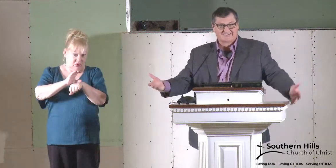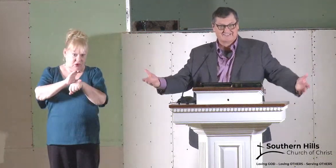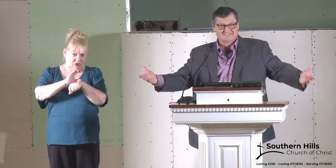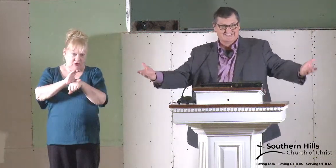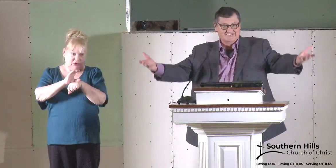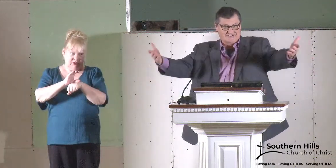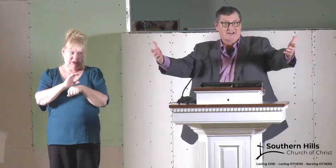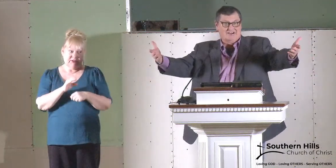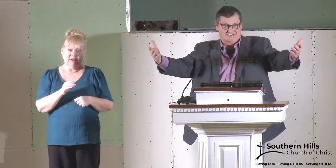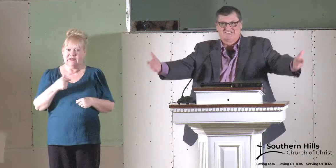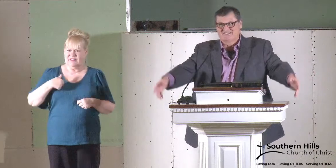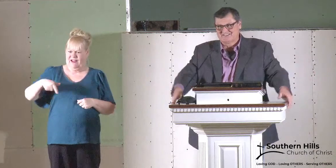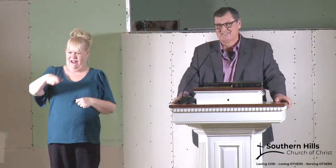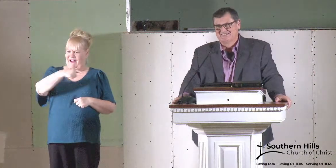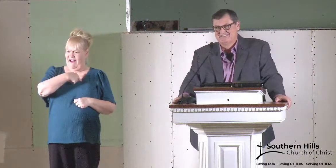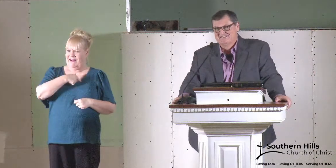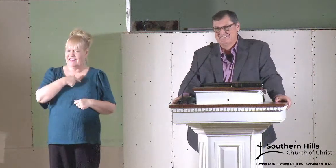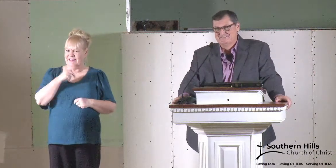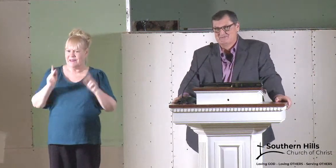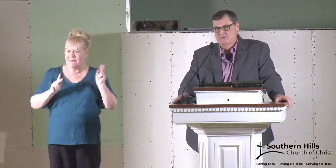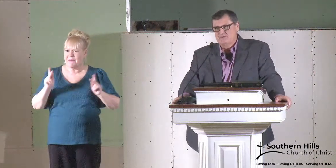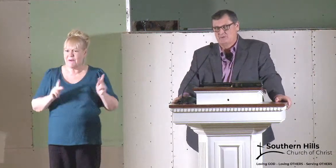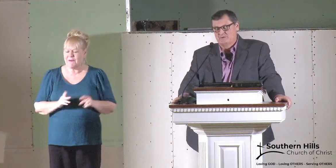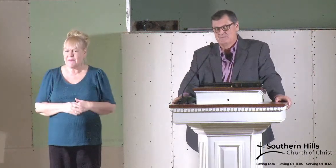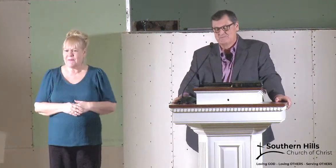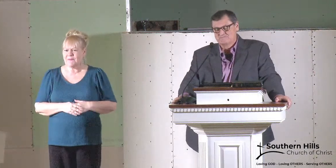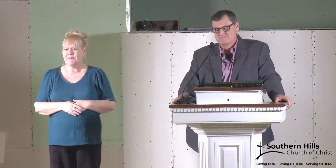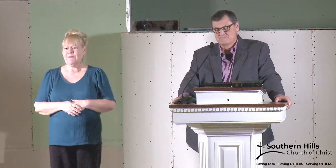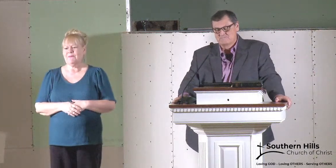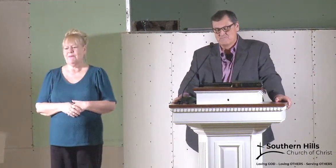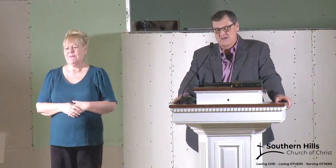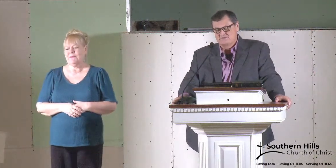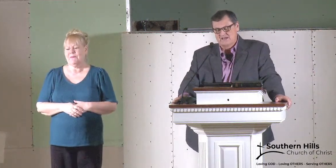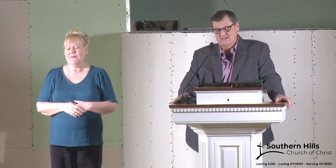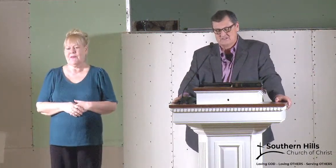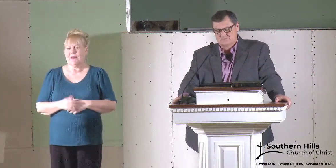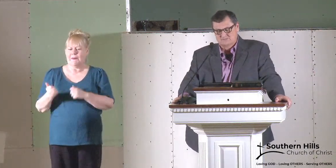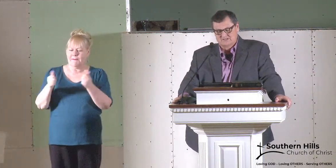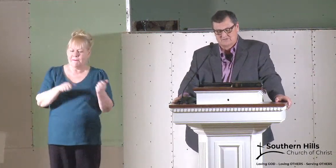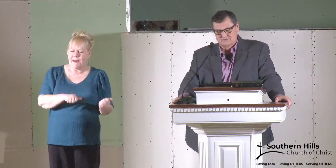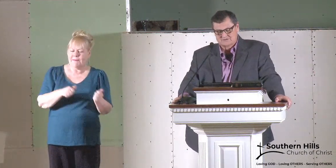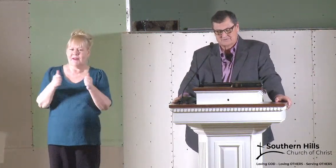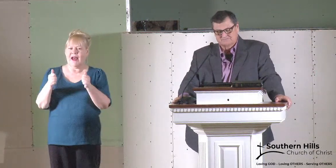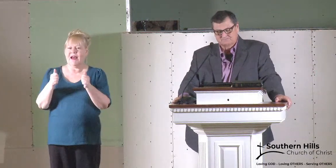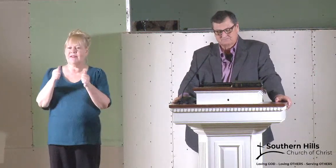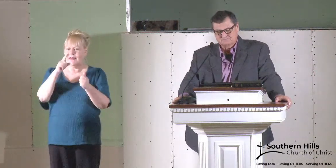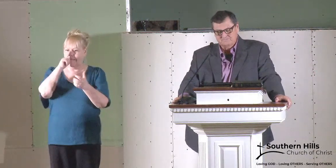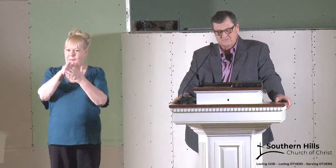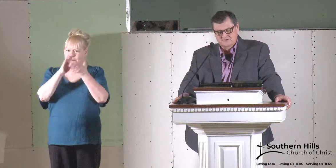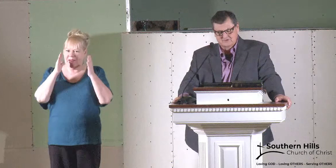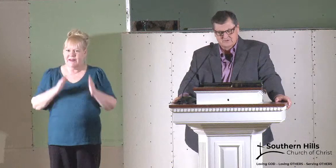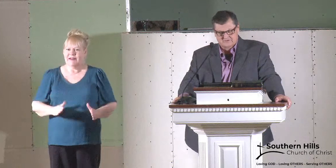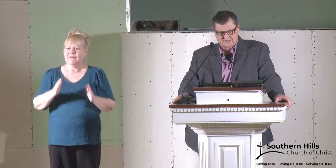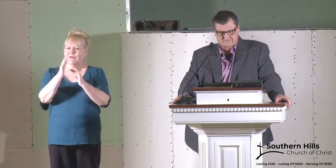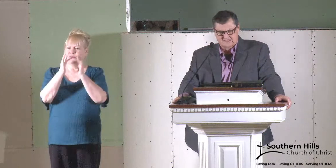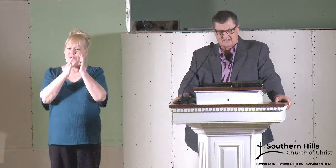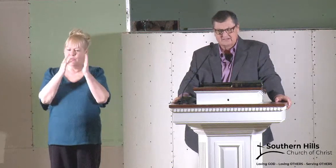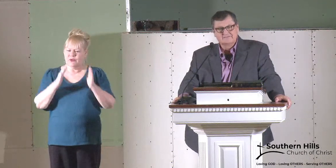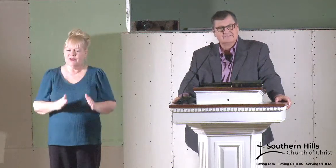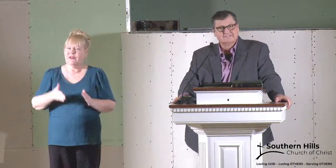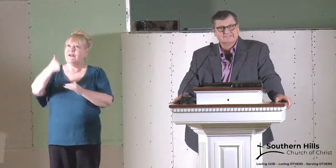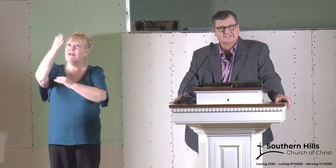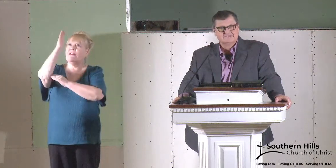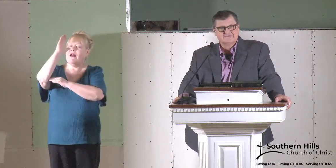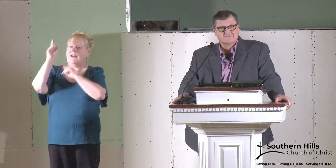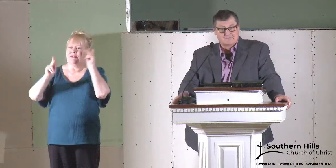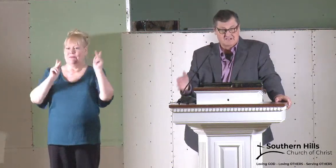us, people, baptized believers, the community of God.